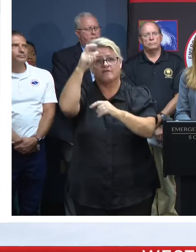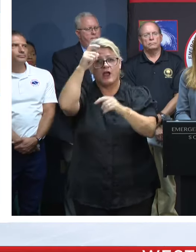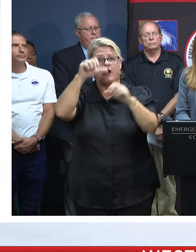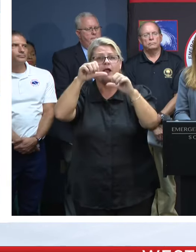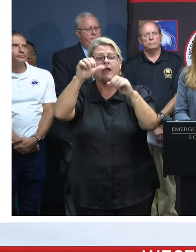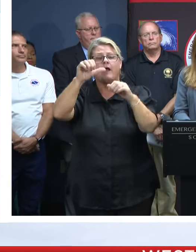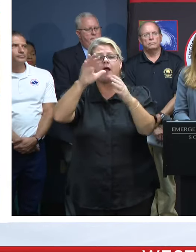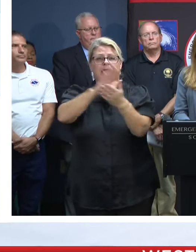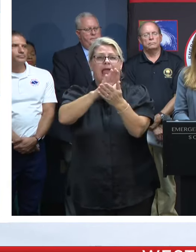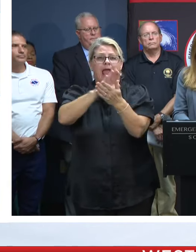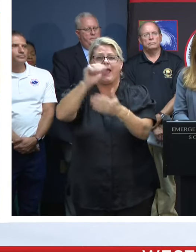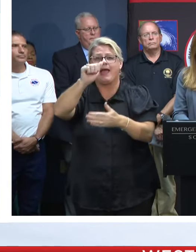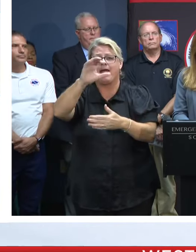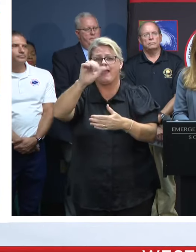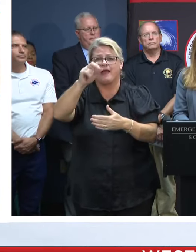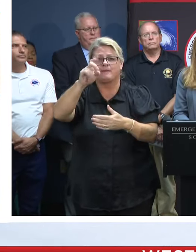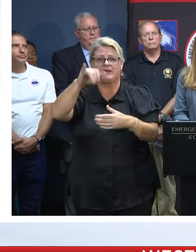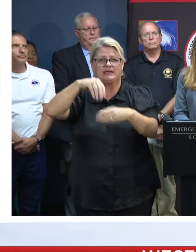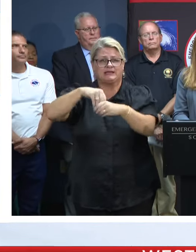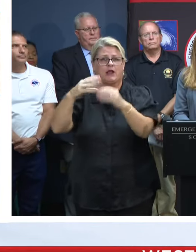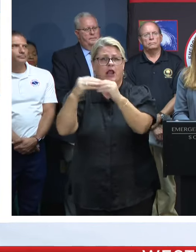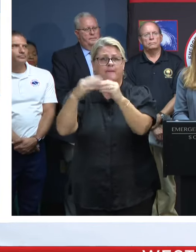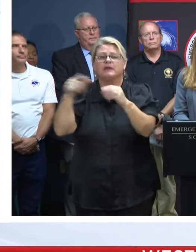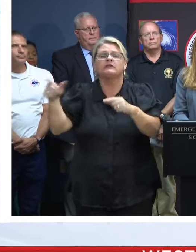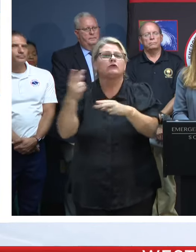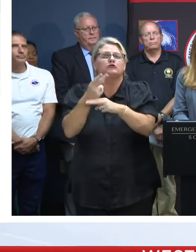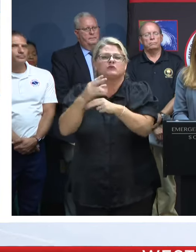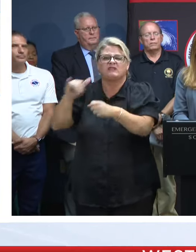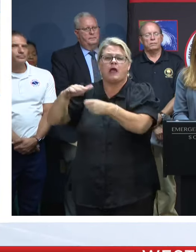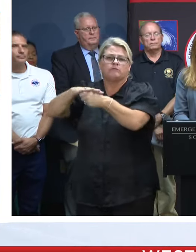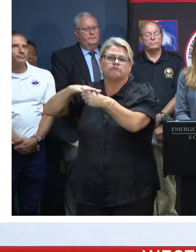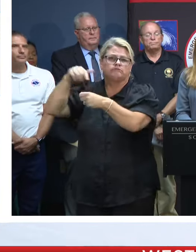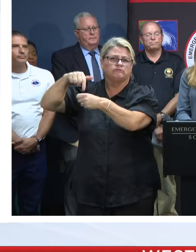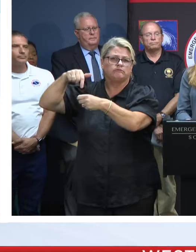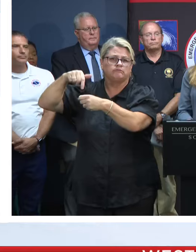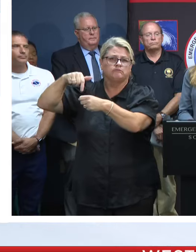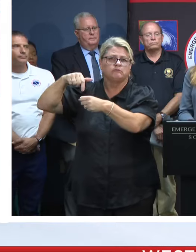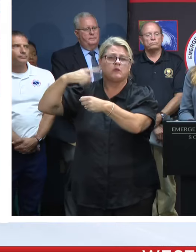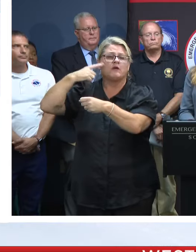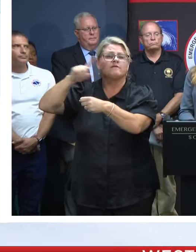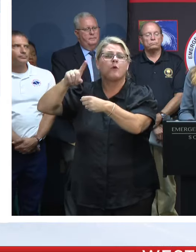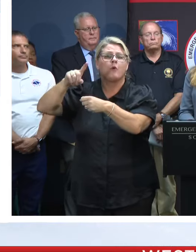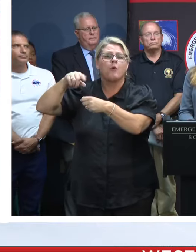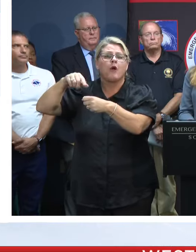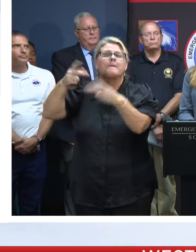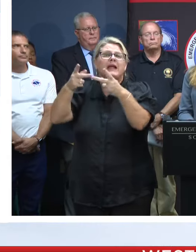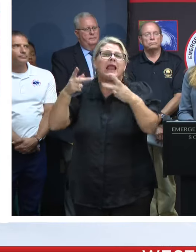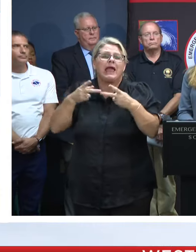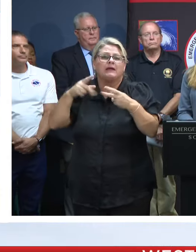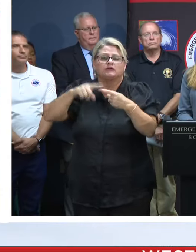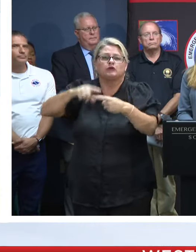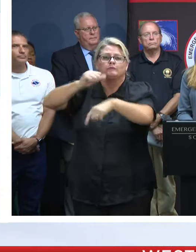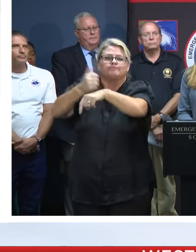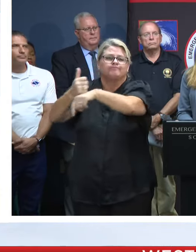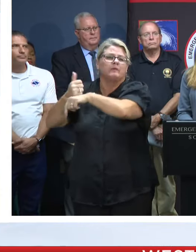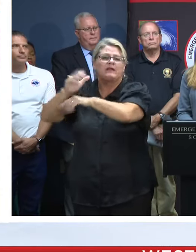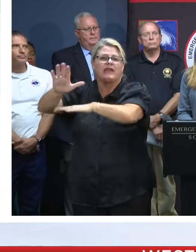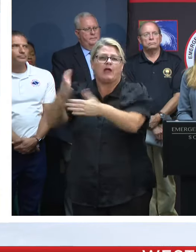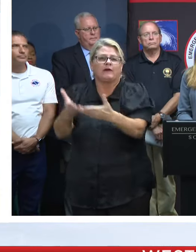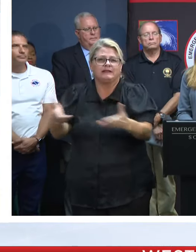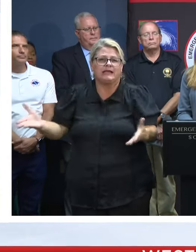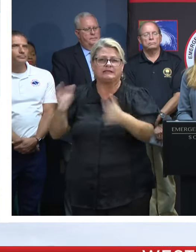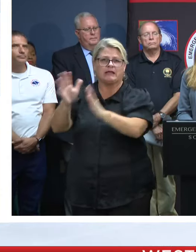Columbia. They are currently just using the location as a place to pre-stage their assets to